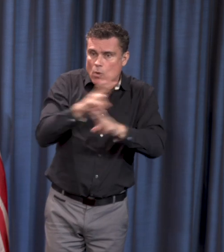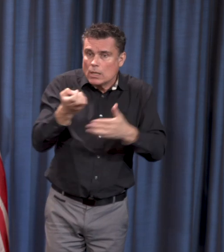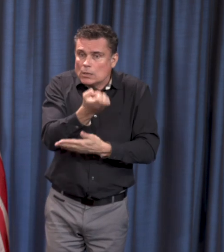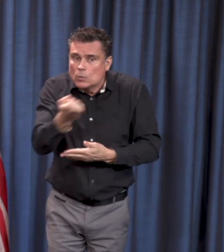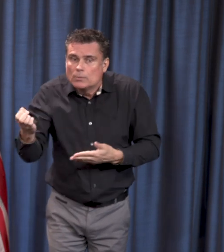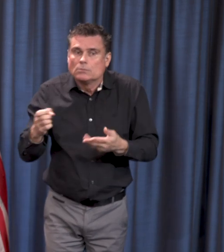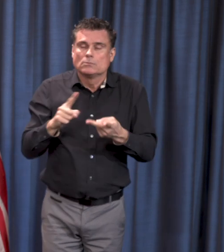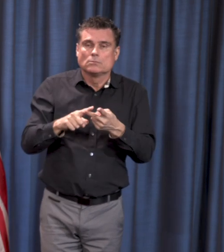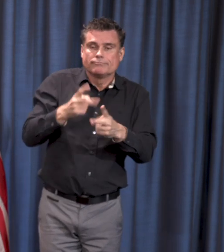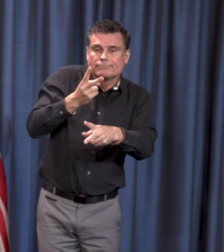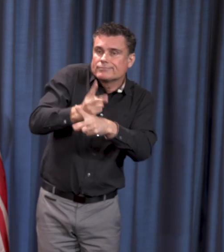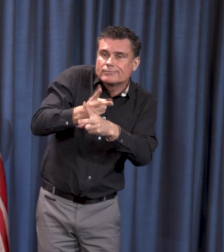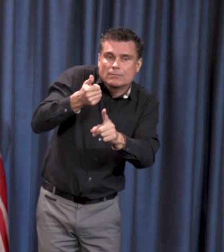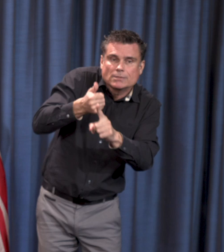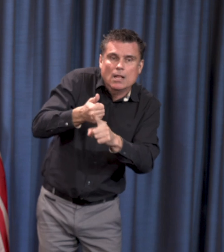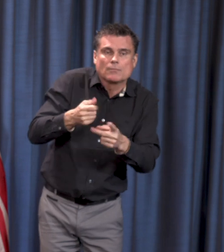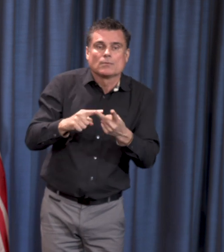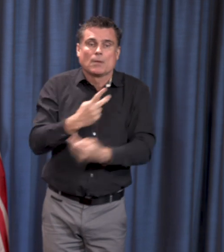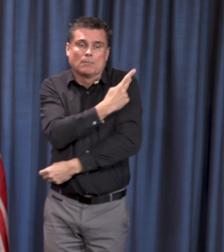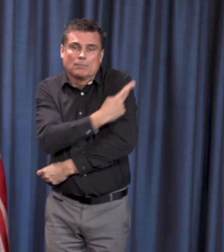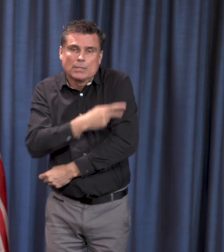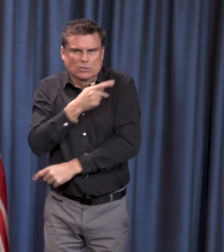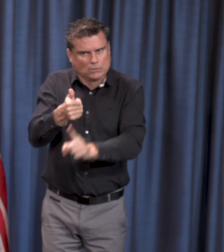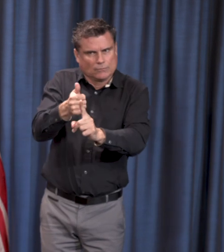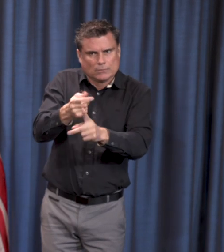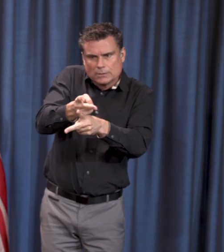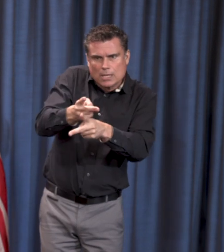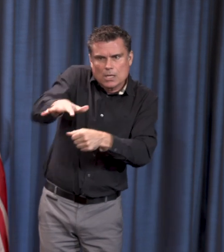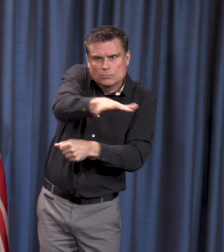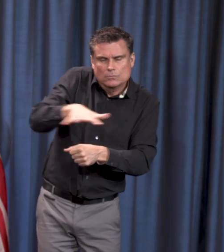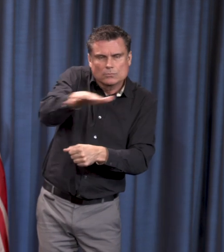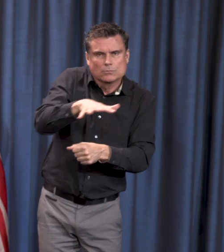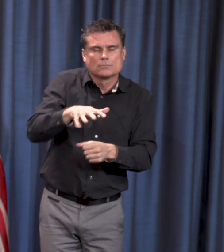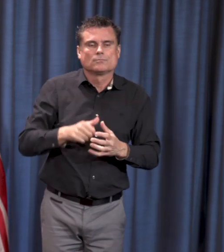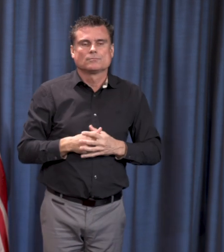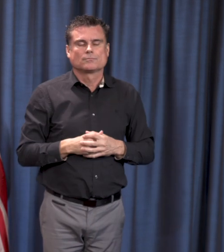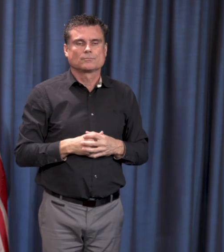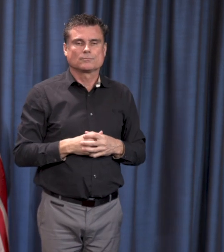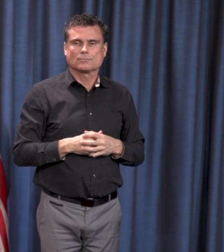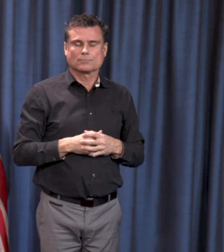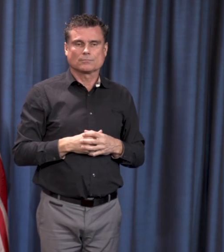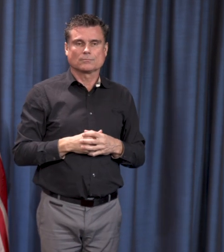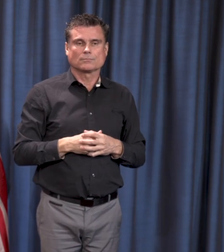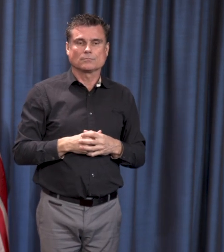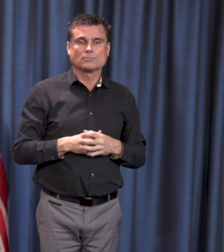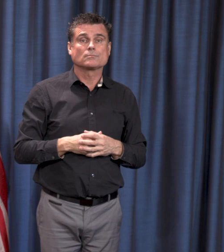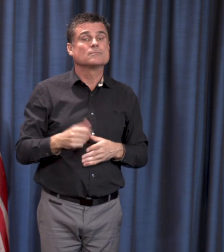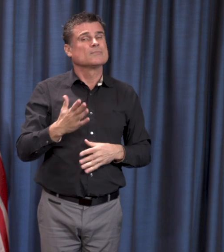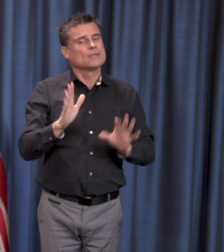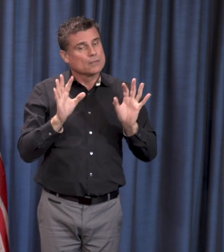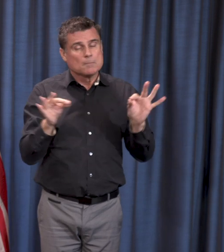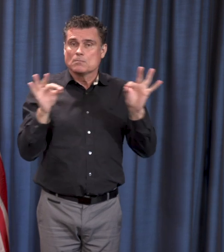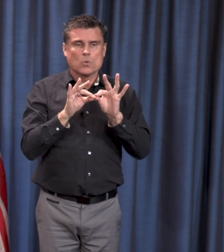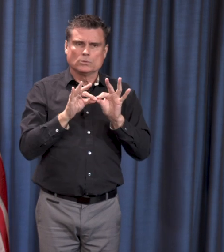I also am appealing to my colleagues in healthcare that we need to really have a heightened awareness of our symptoms. We've